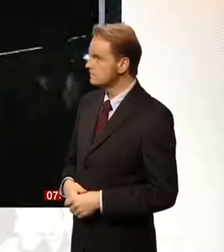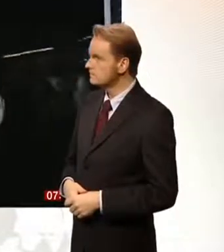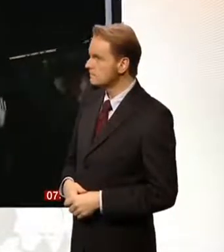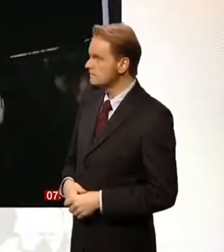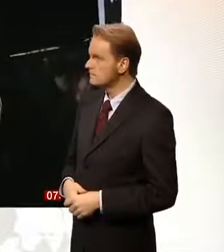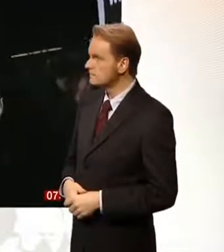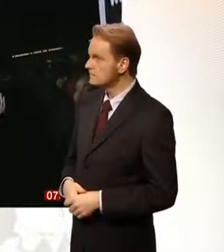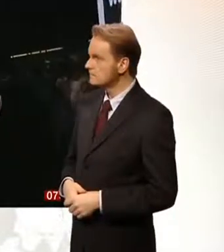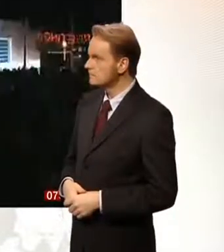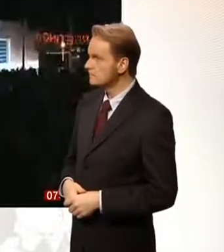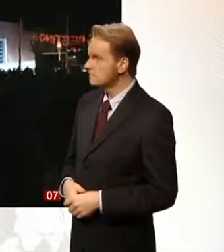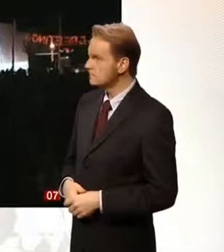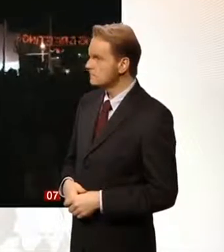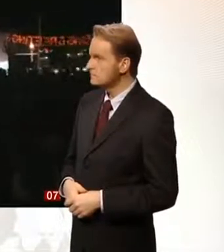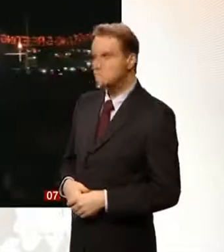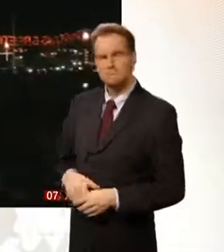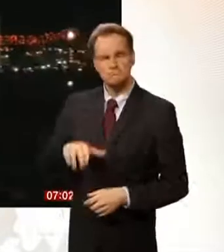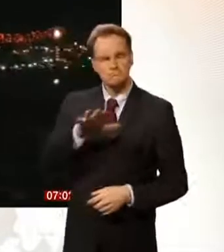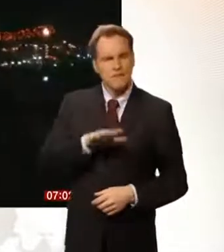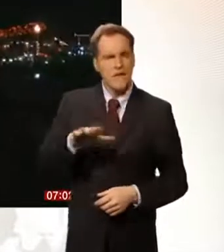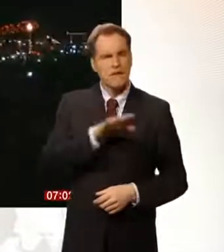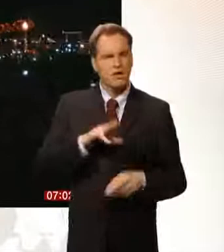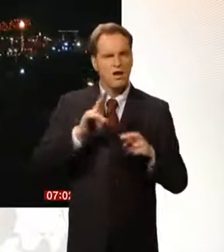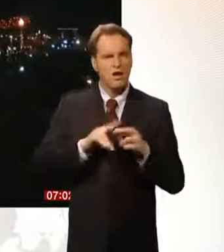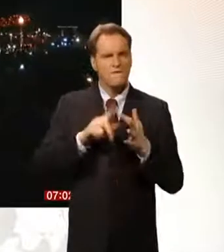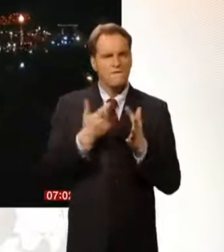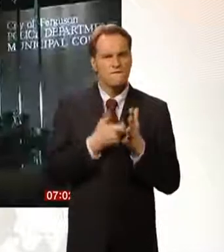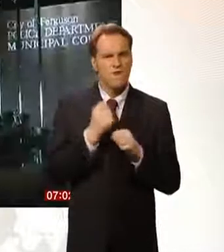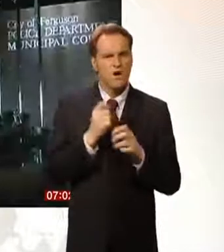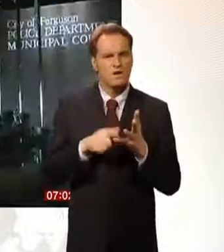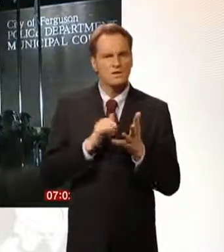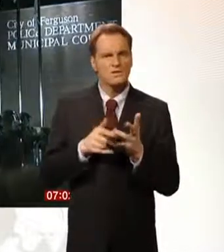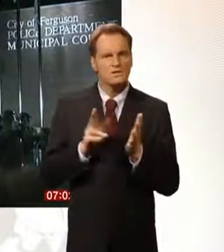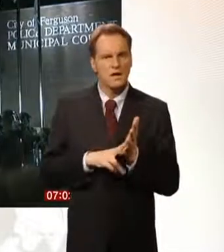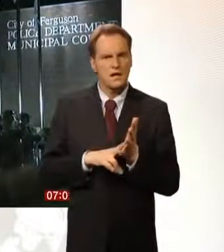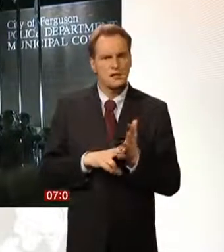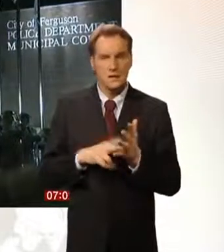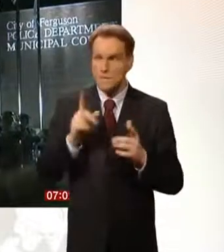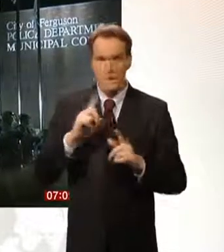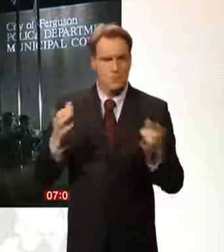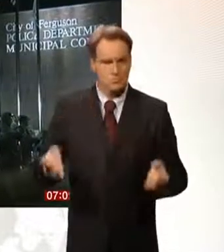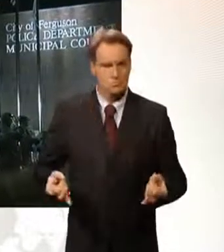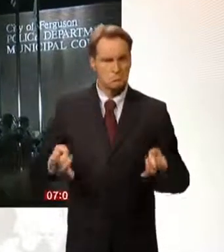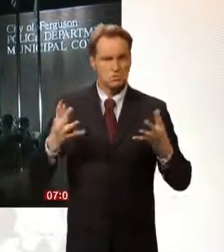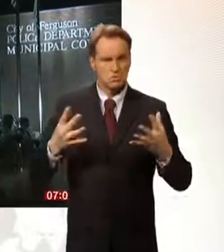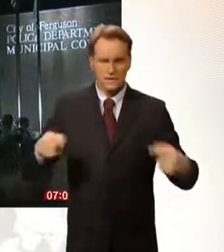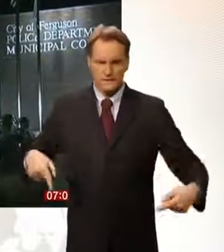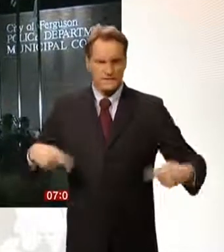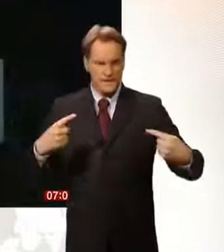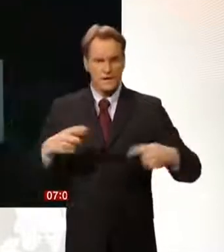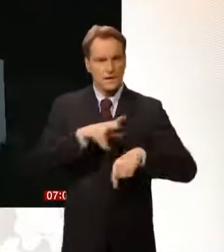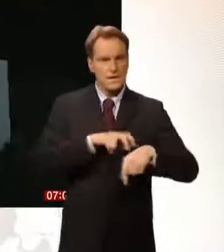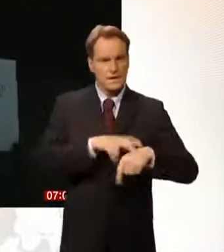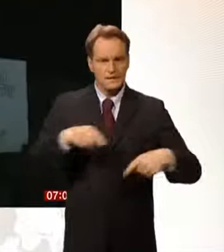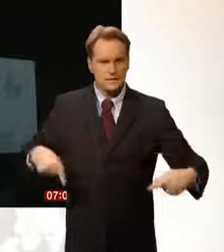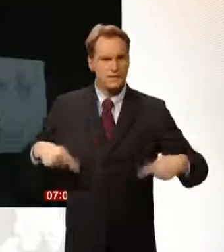The small suburb of Ferguson, once again the scene of a tense standoff between police and protesters. For